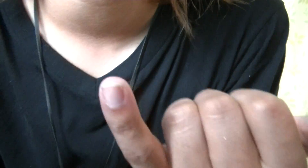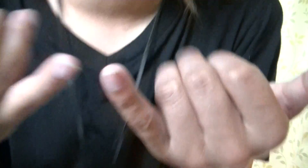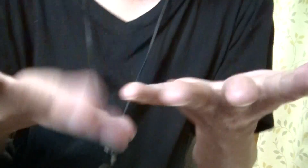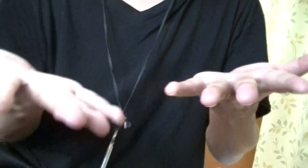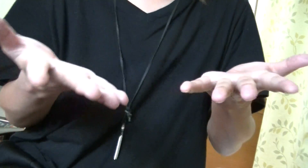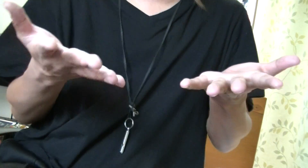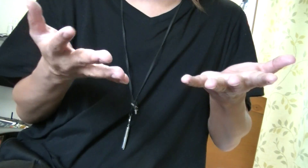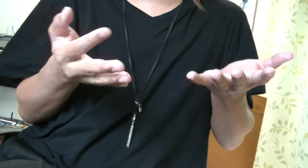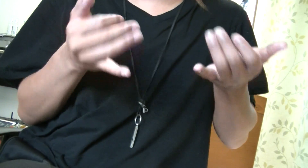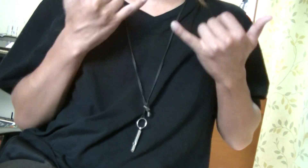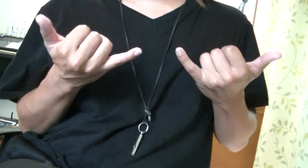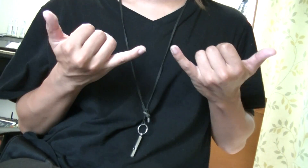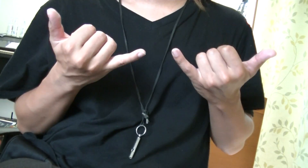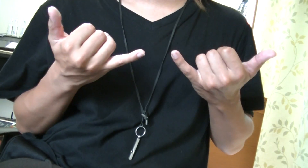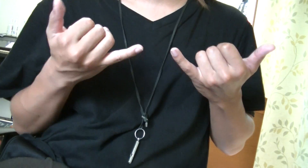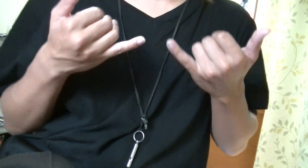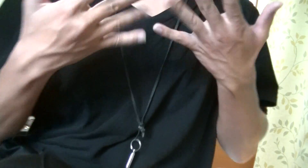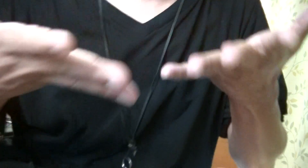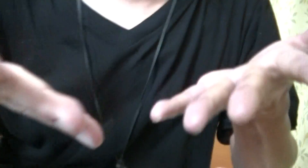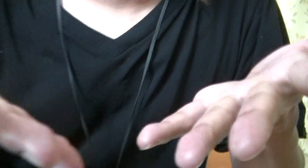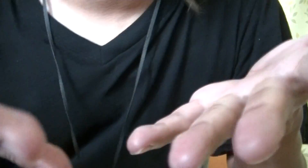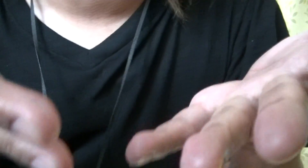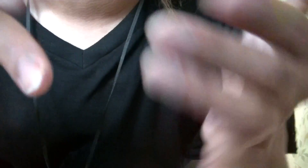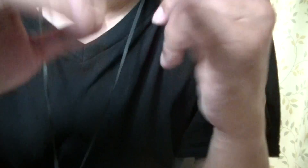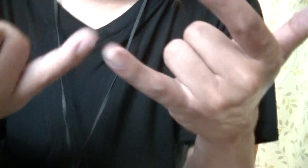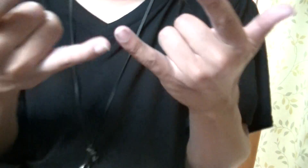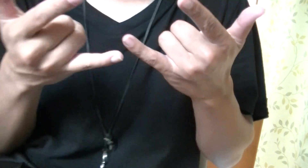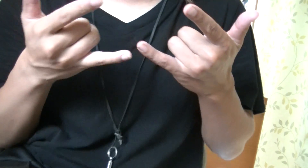why, oh, why, baby